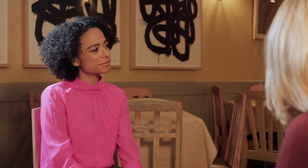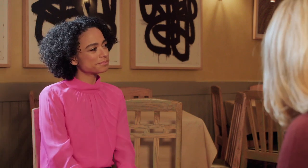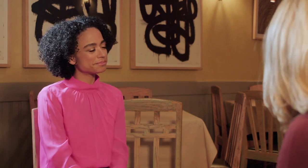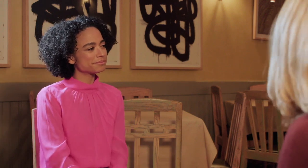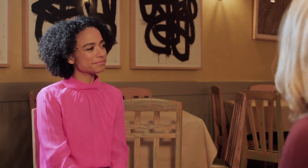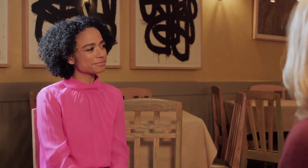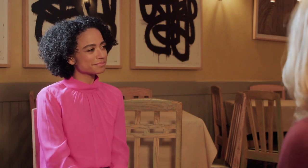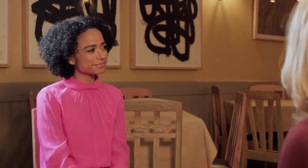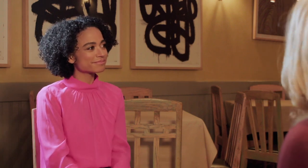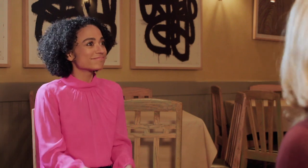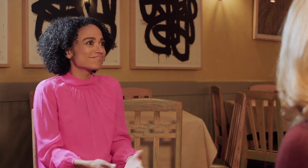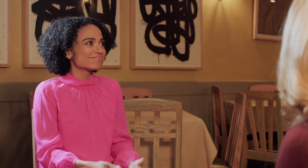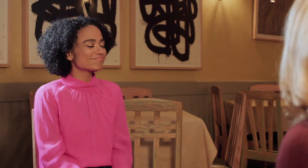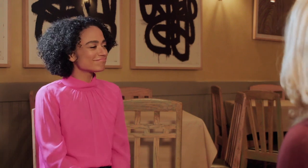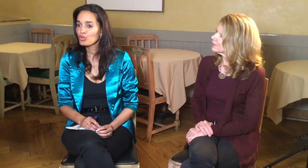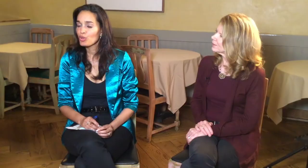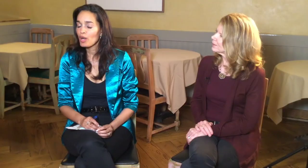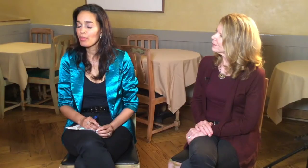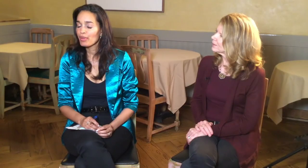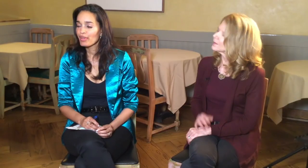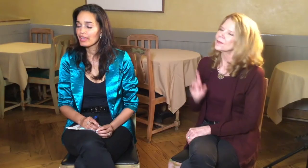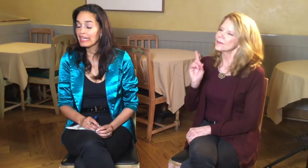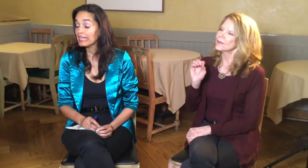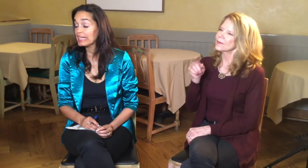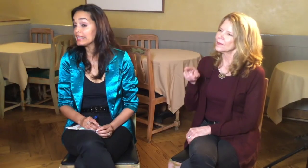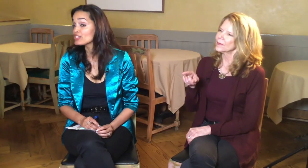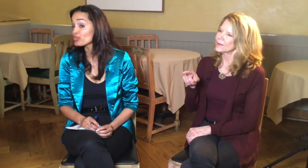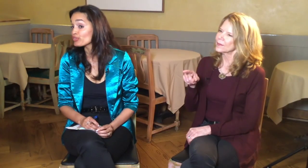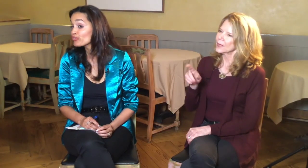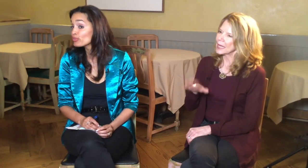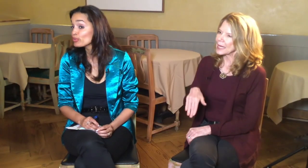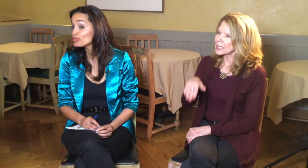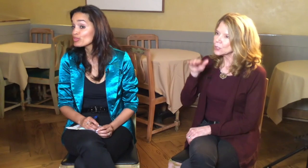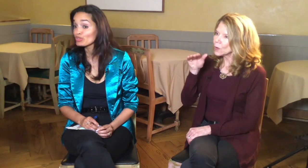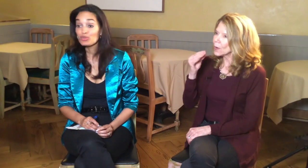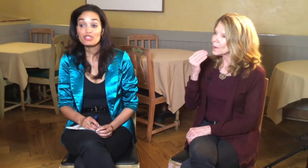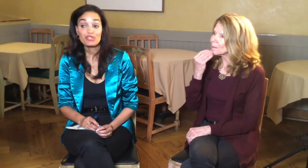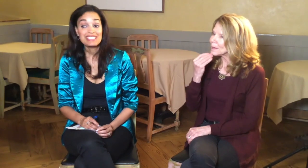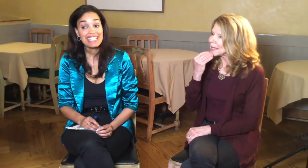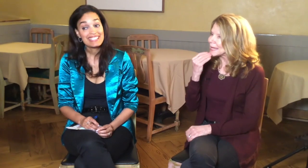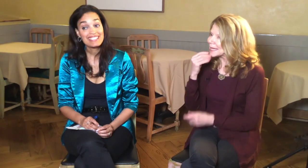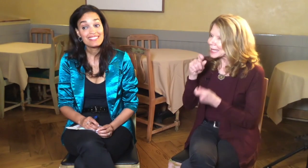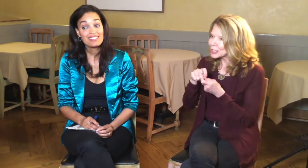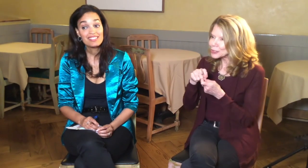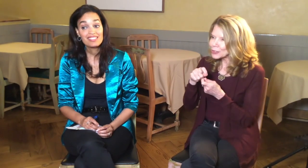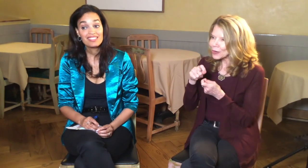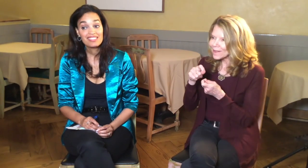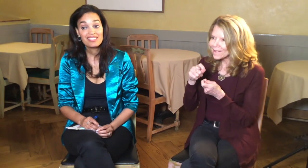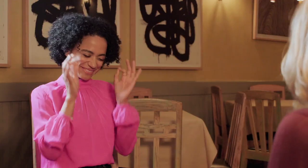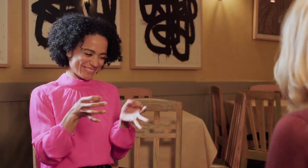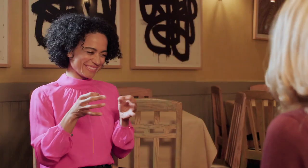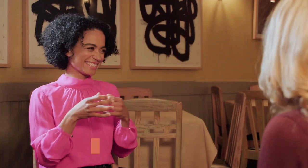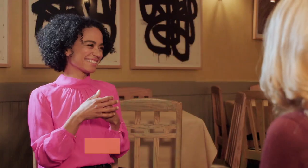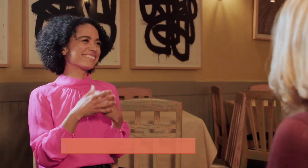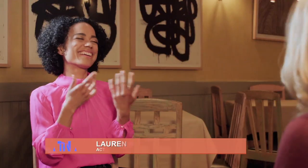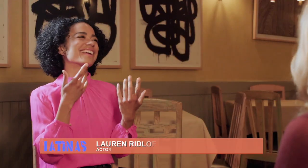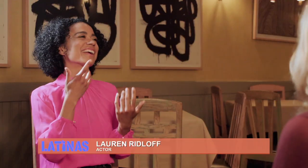me growing up. Did you grow up eating certain foods or doing certain dances? Yes, absolutely.